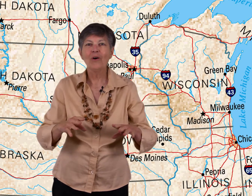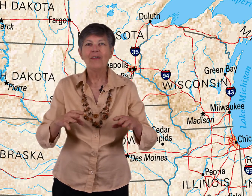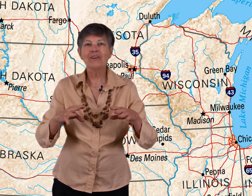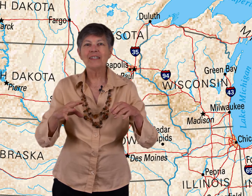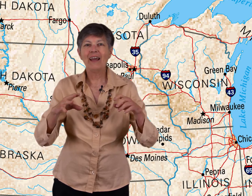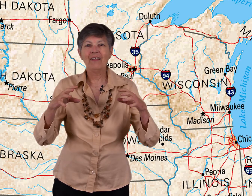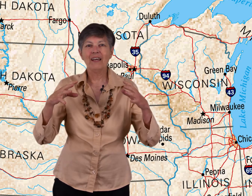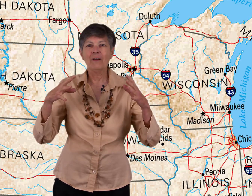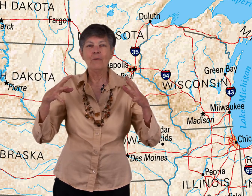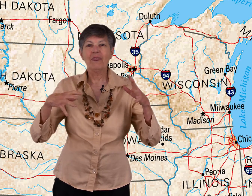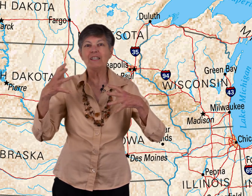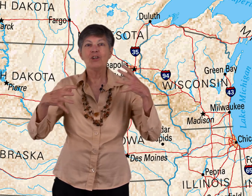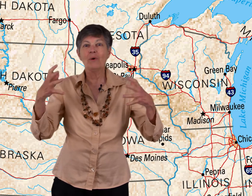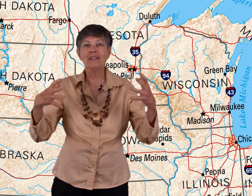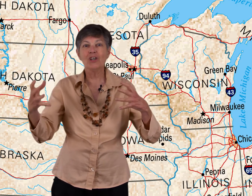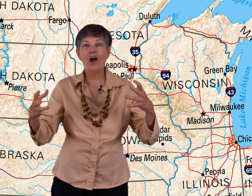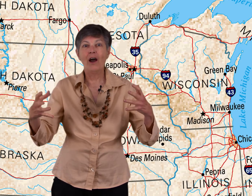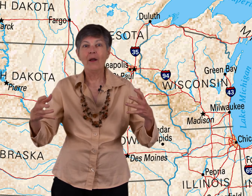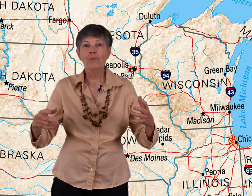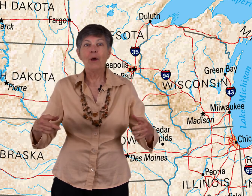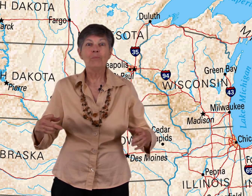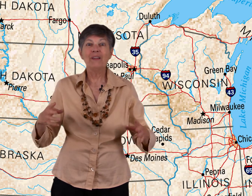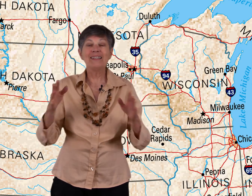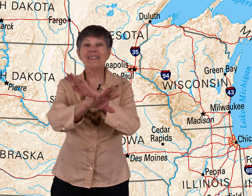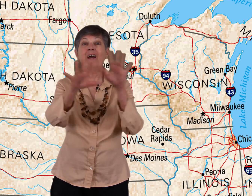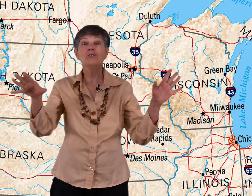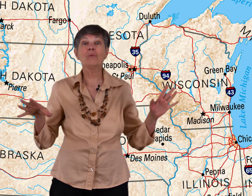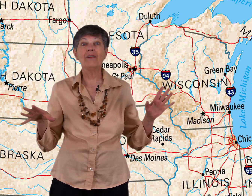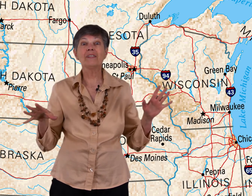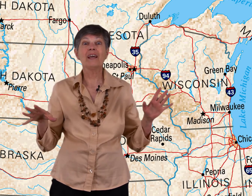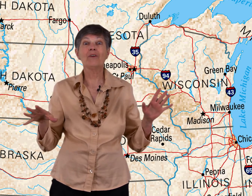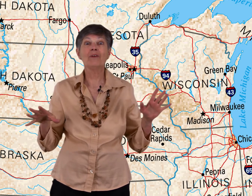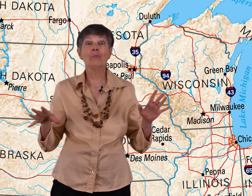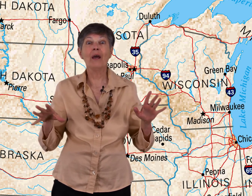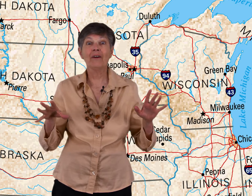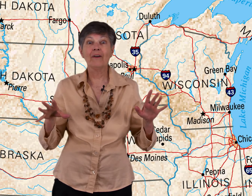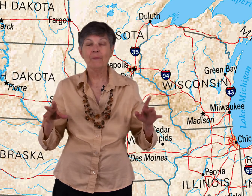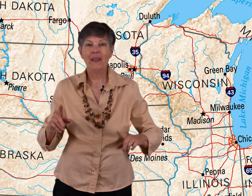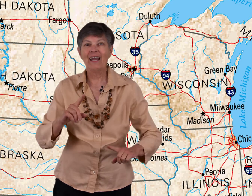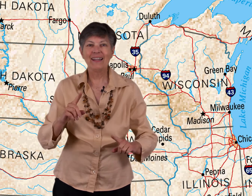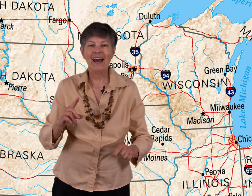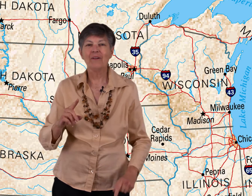they're saying that the, this is a great song, but the sounds around the state are even better. I like that.